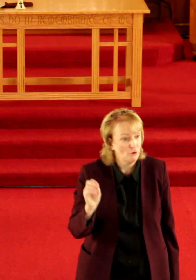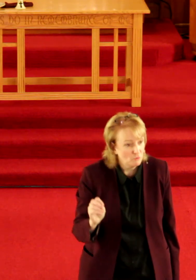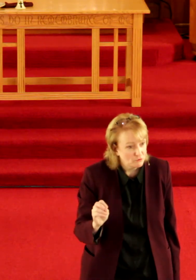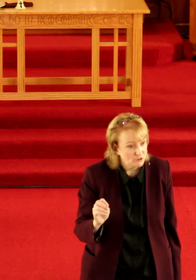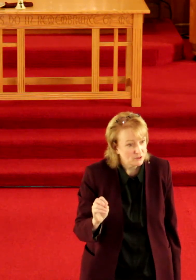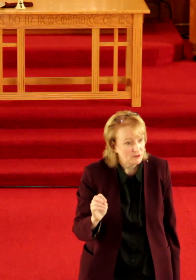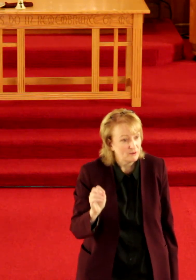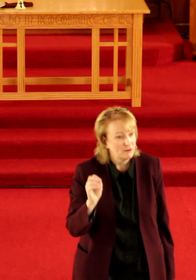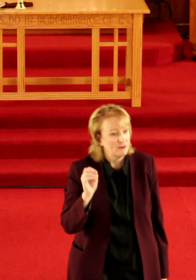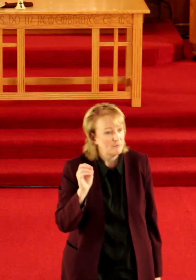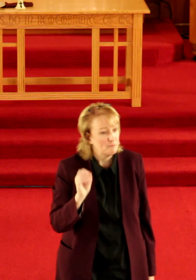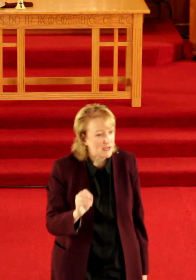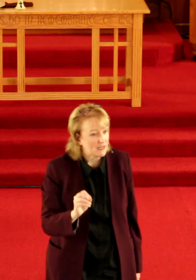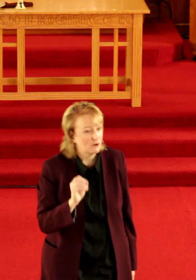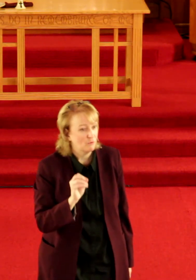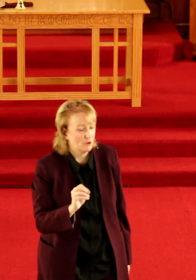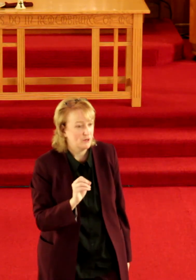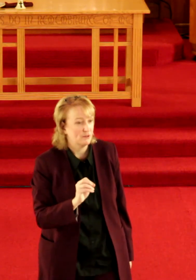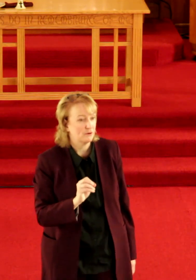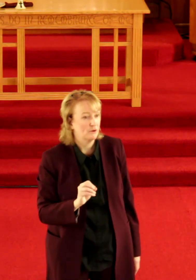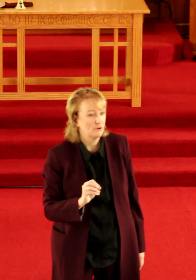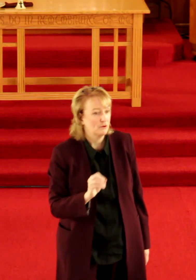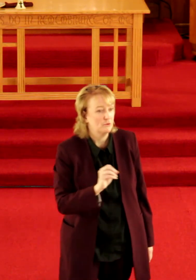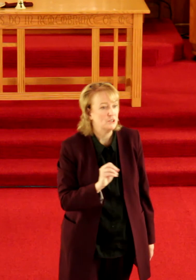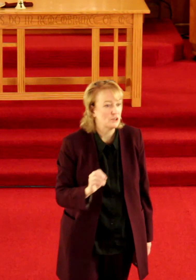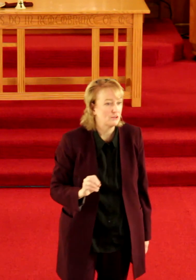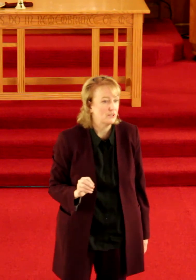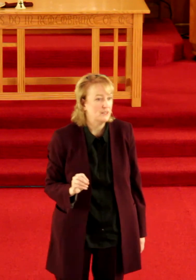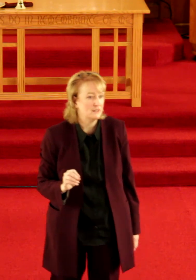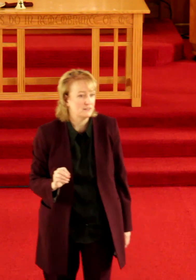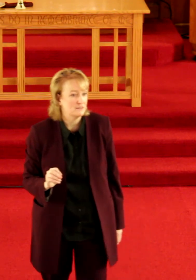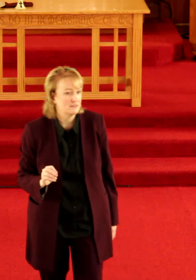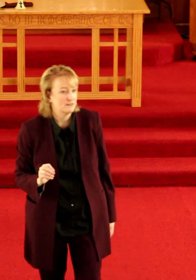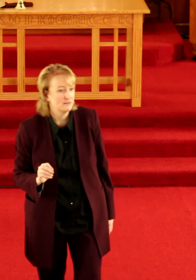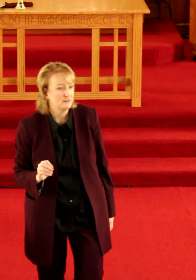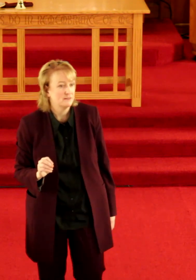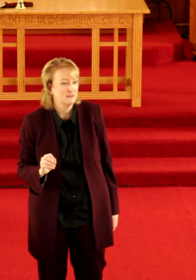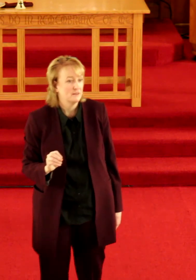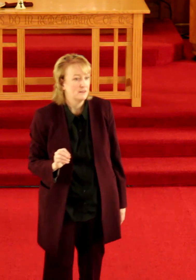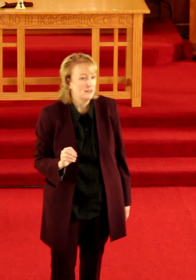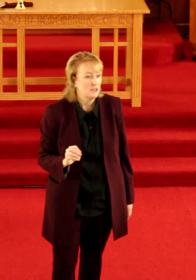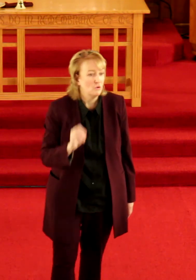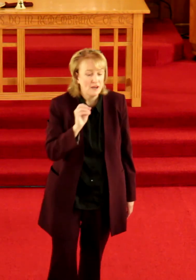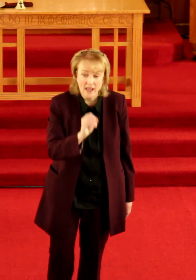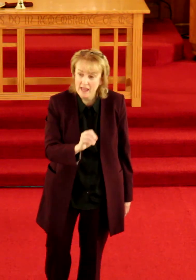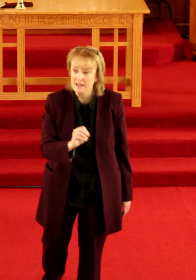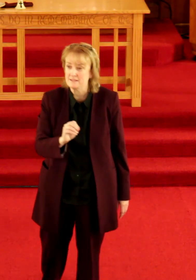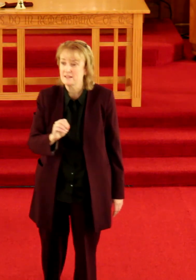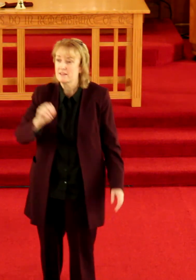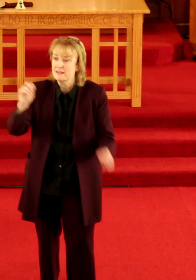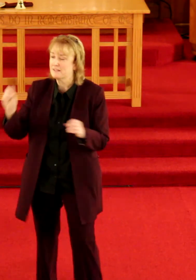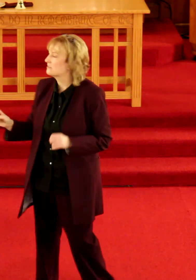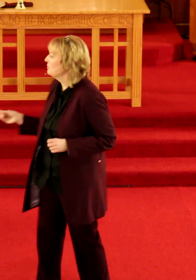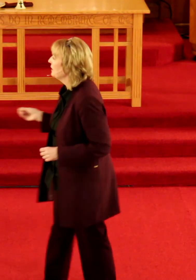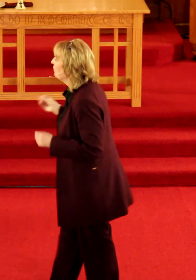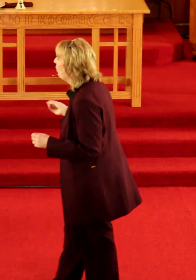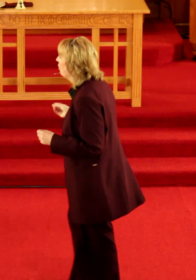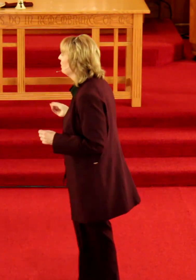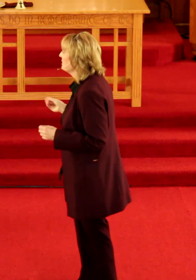don't make one another who each other is you enhance that's the way paul is